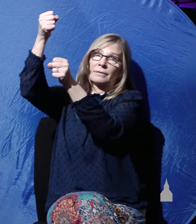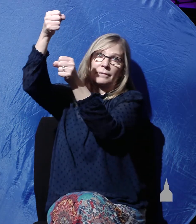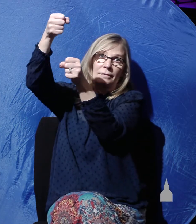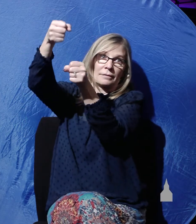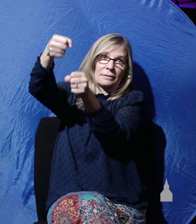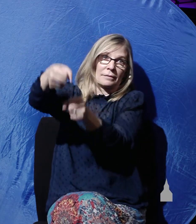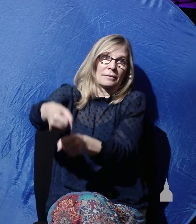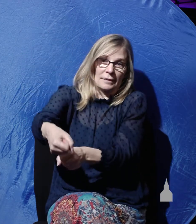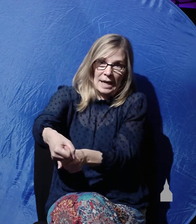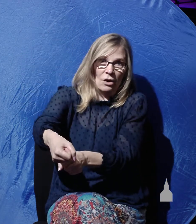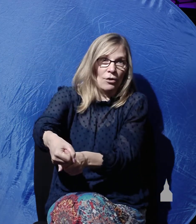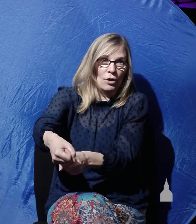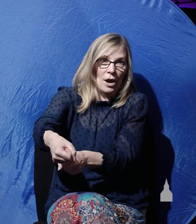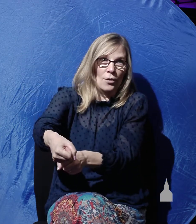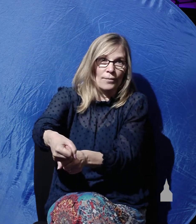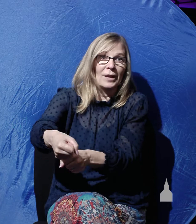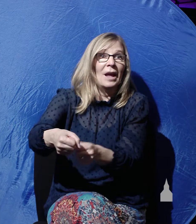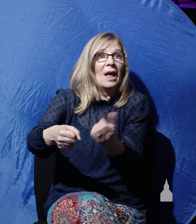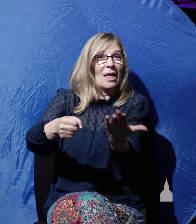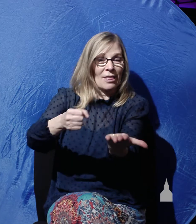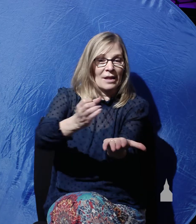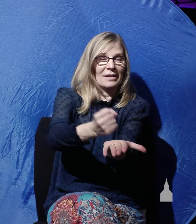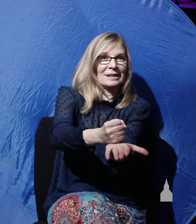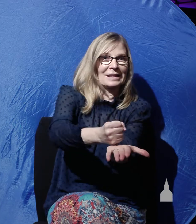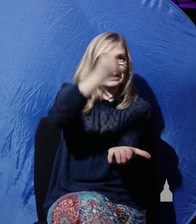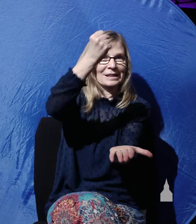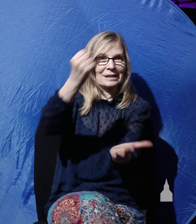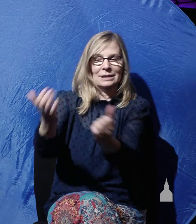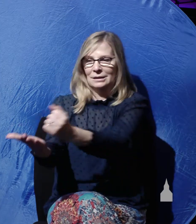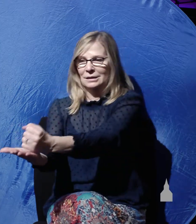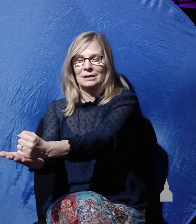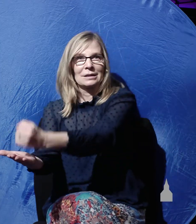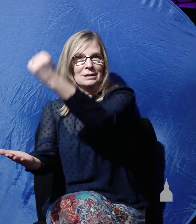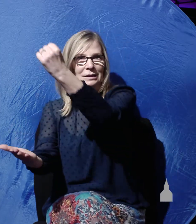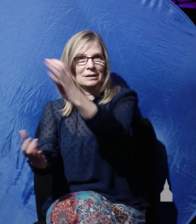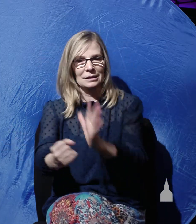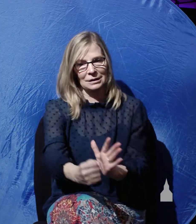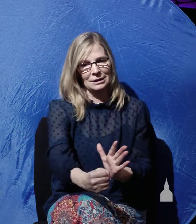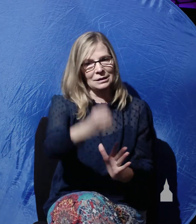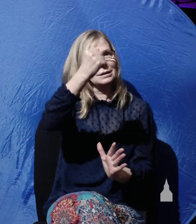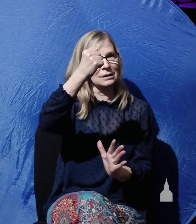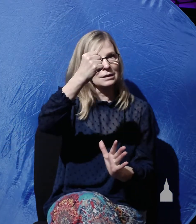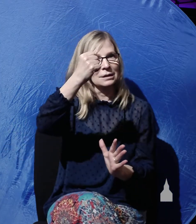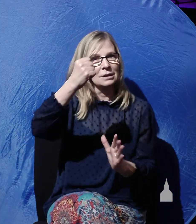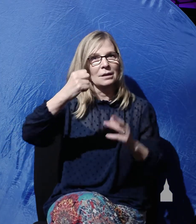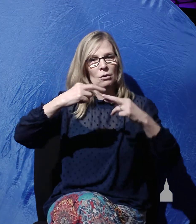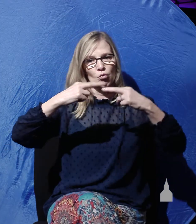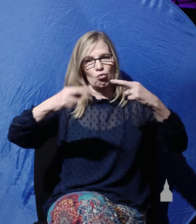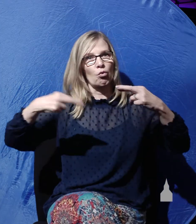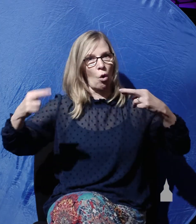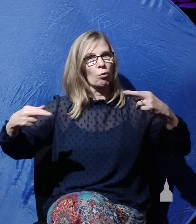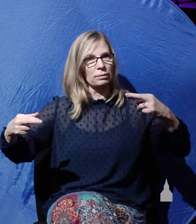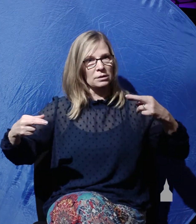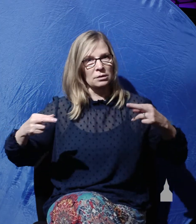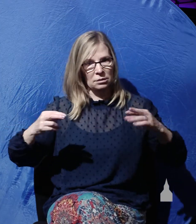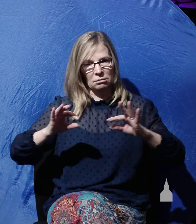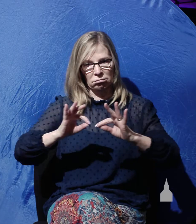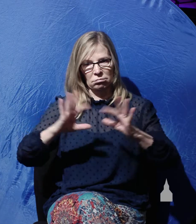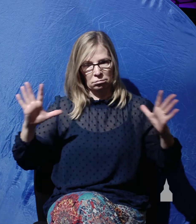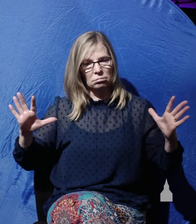the nails then pulled out from his wrists and feet, and the ropes unloosed. Joseph